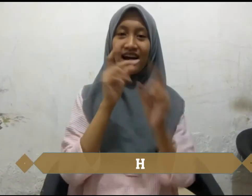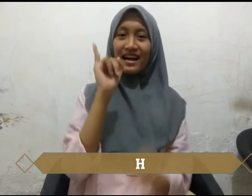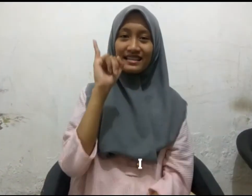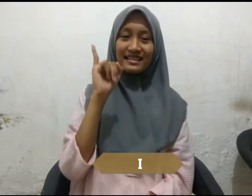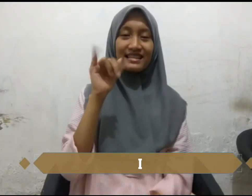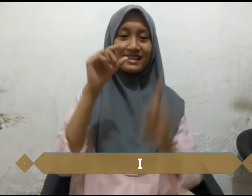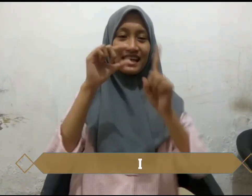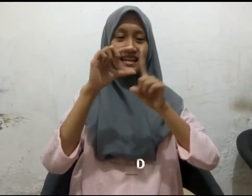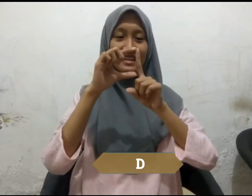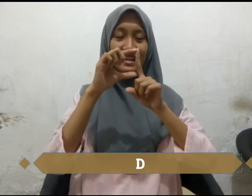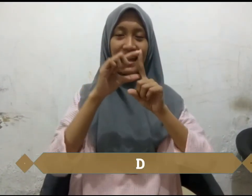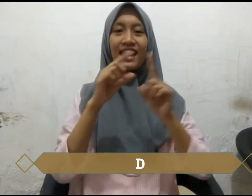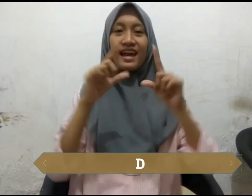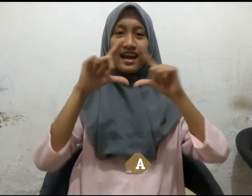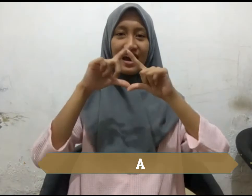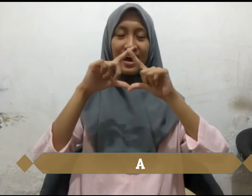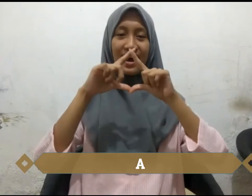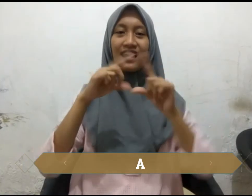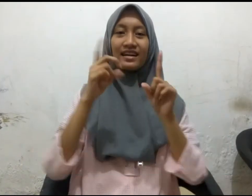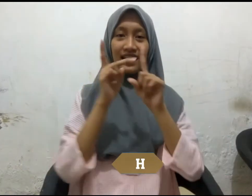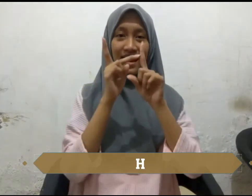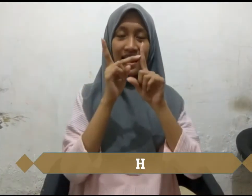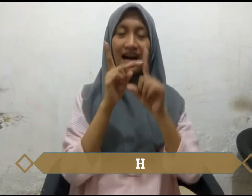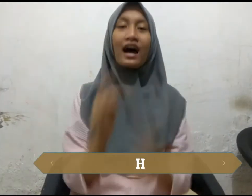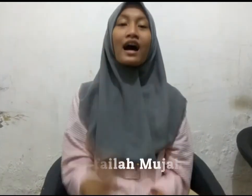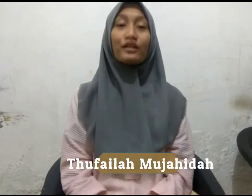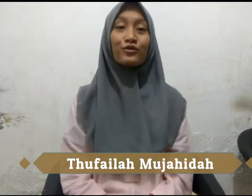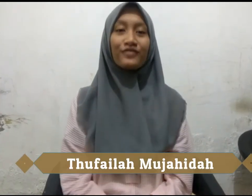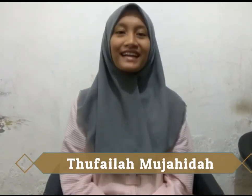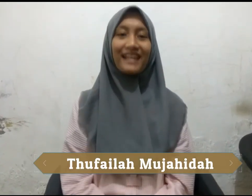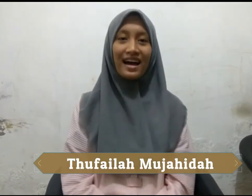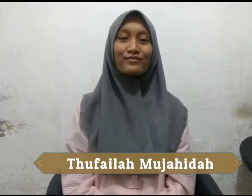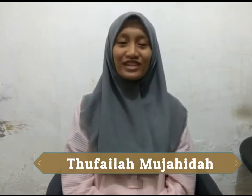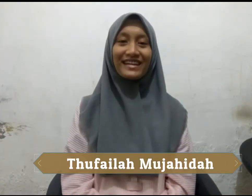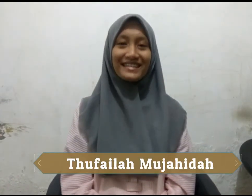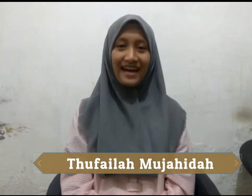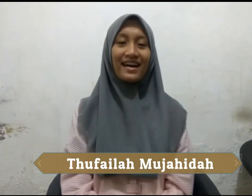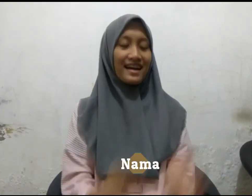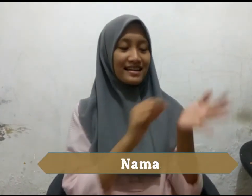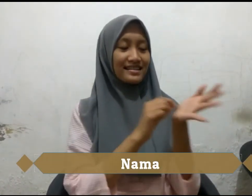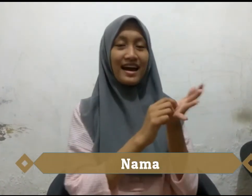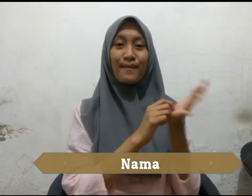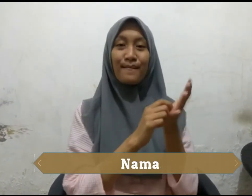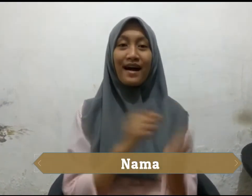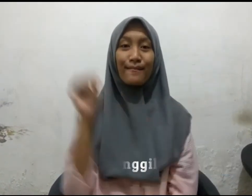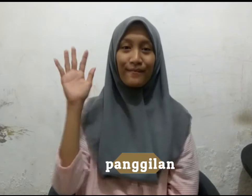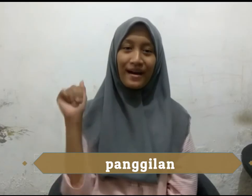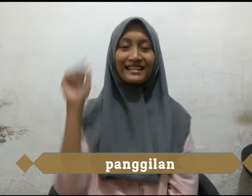world But they say pretty hurts And I don't wanna sit still I'm a pretty girl Up in a pretty world But no, I won't sit still, look